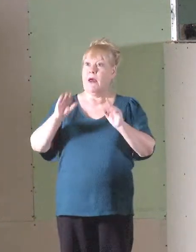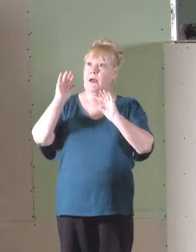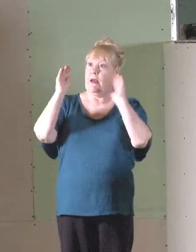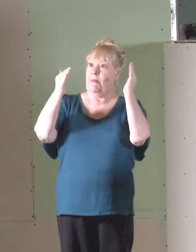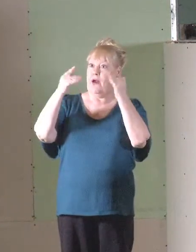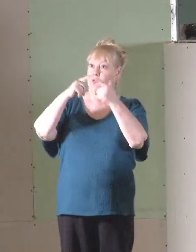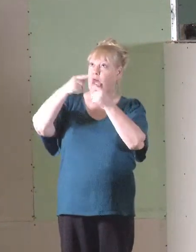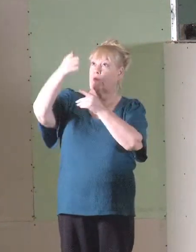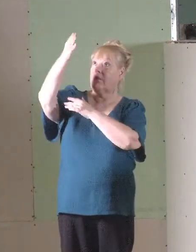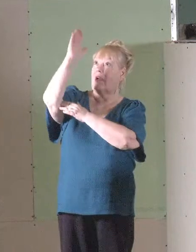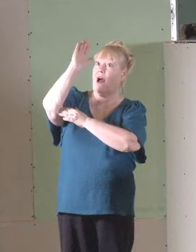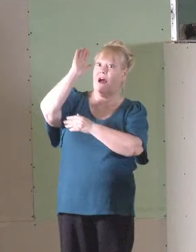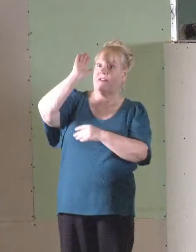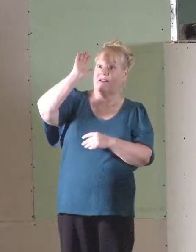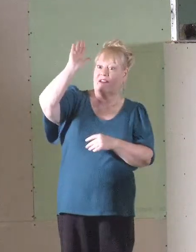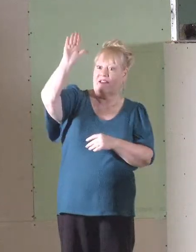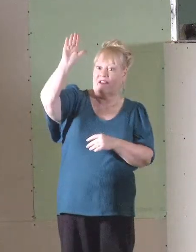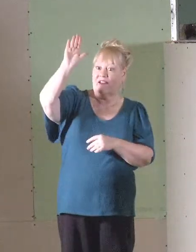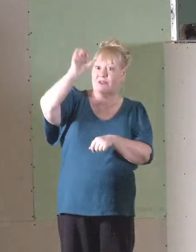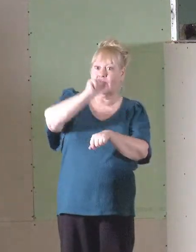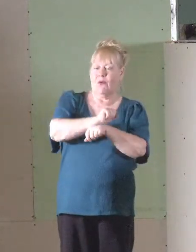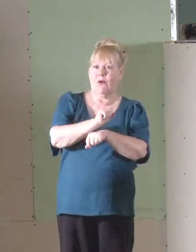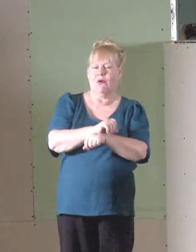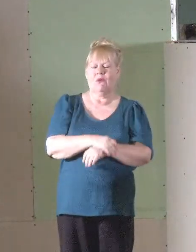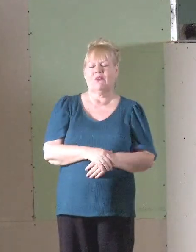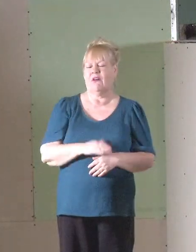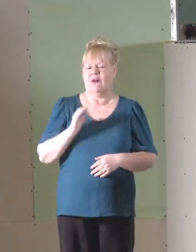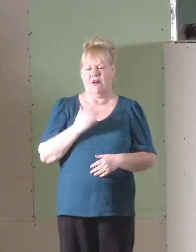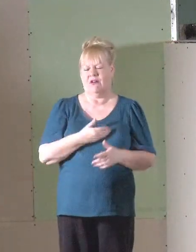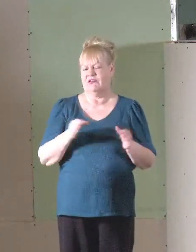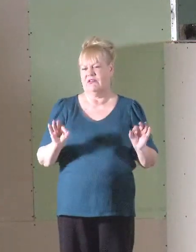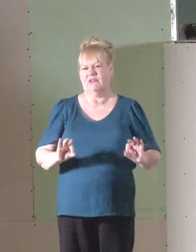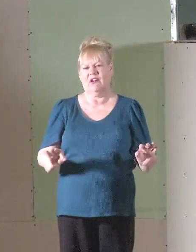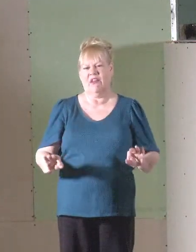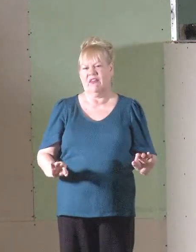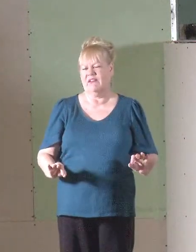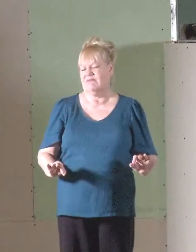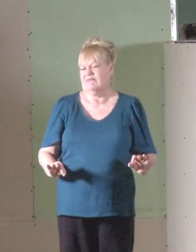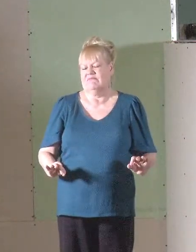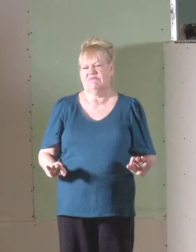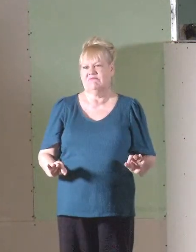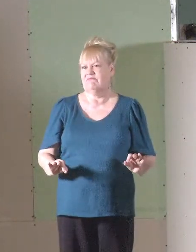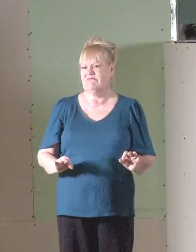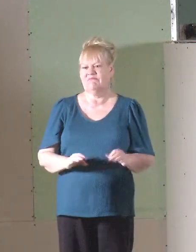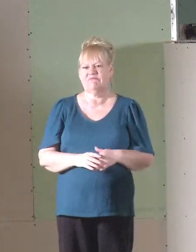God's role, not much. Not much at all.